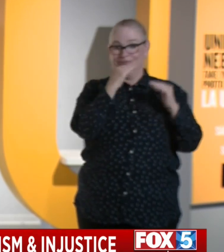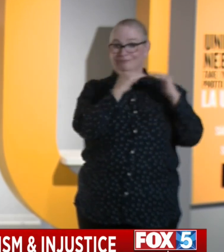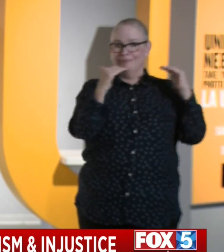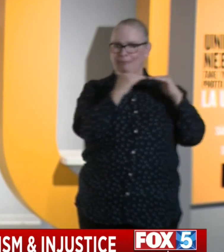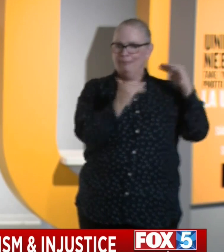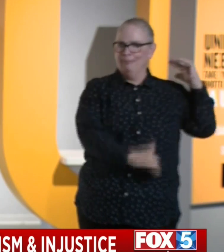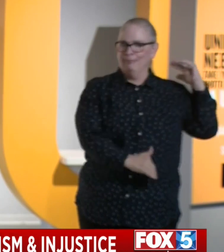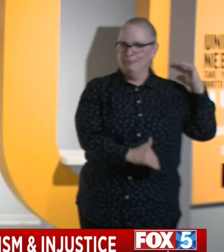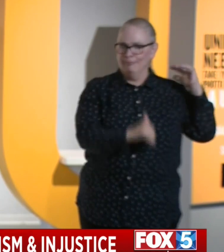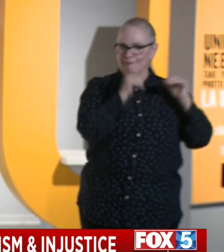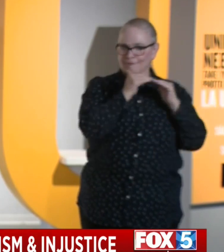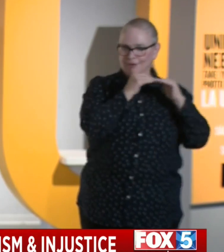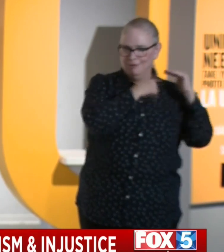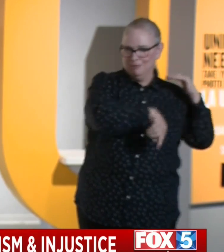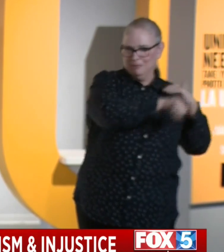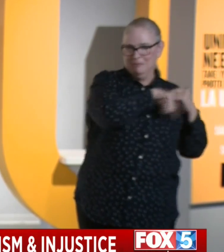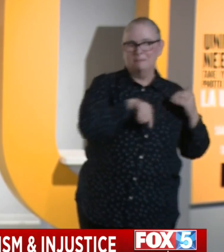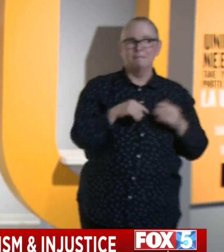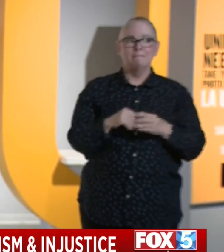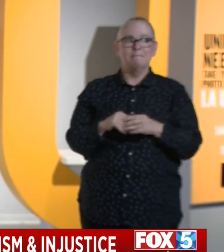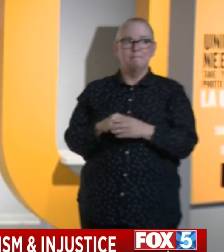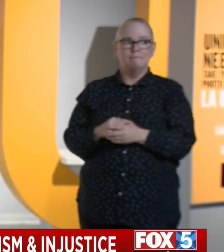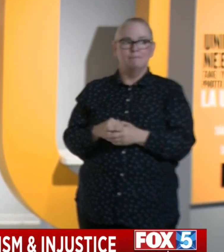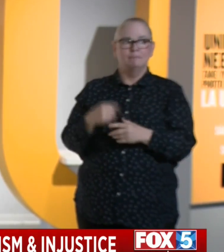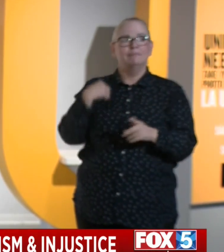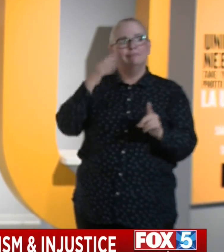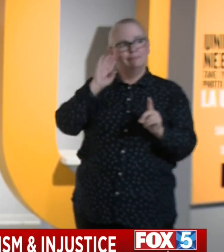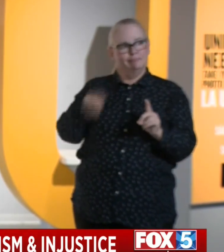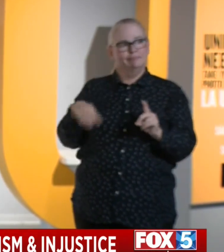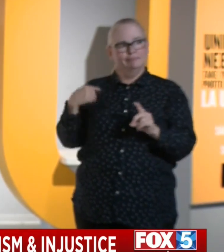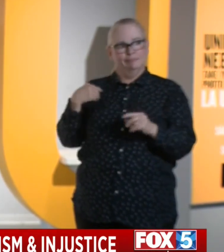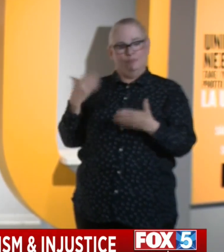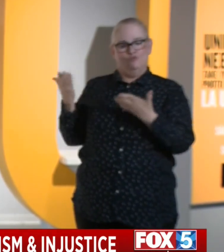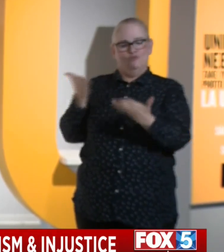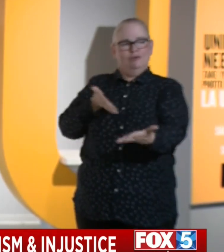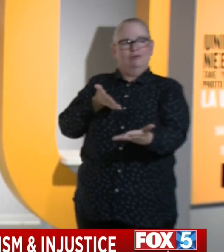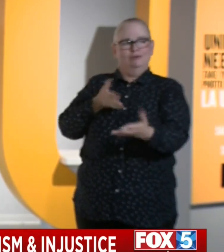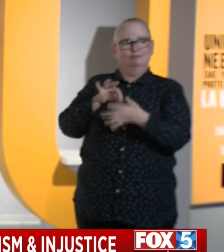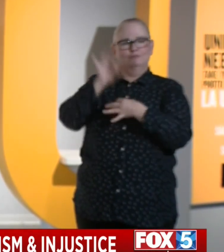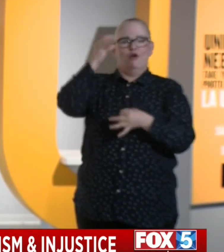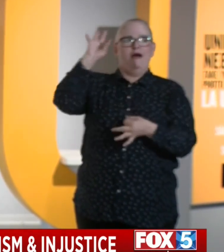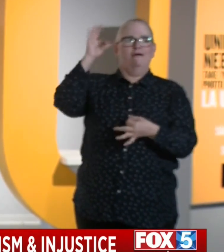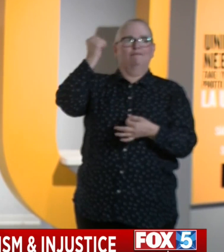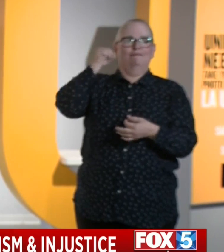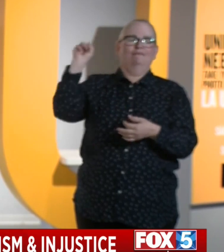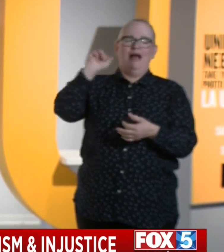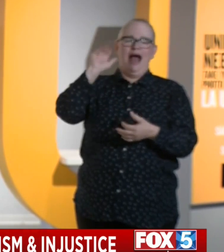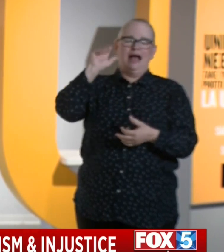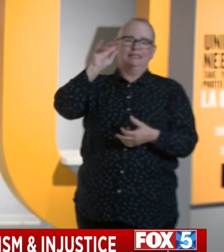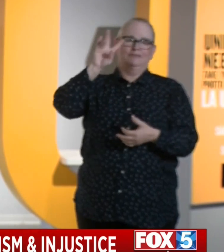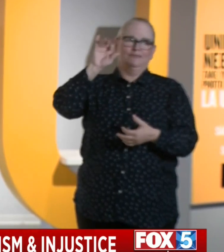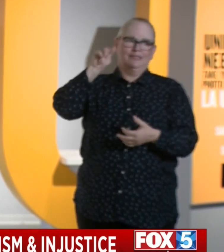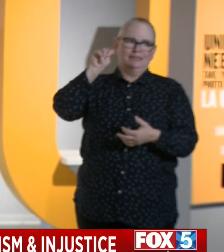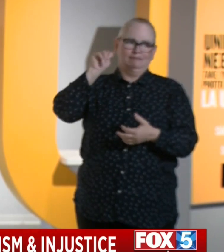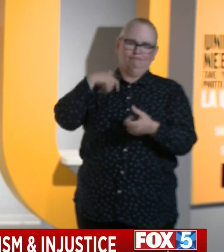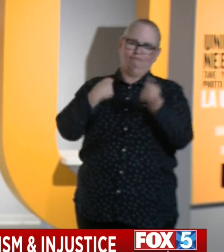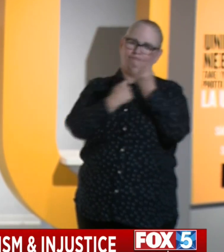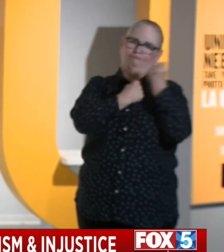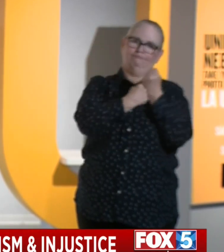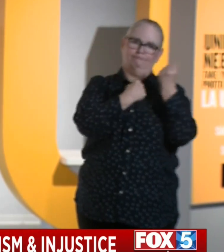I'm hoping that I bring the spirit of the activists and organizers that I am currently learning from and have been learning from